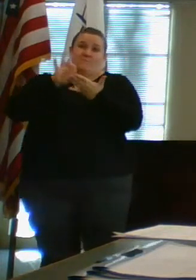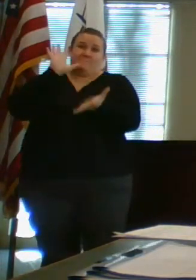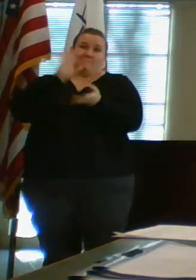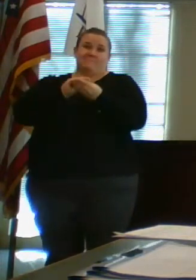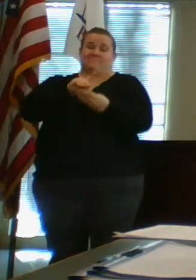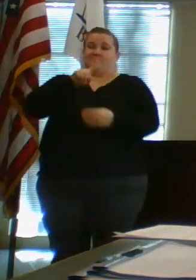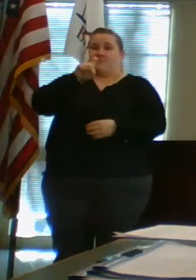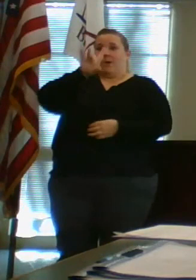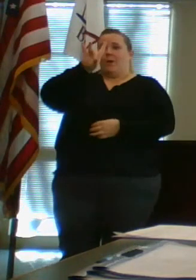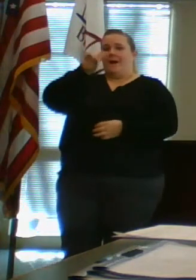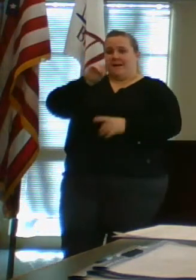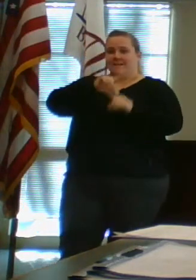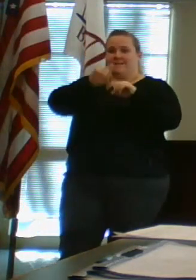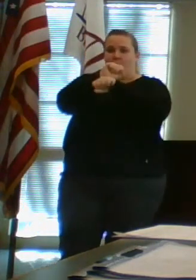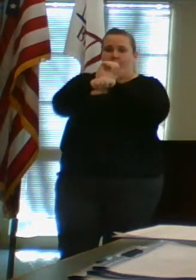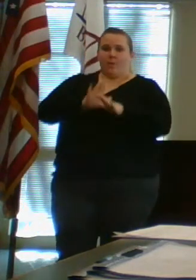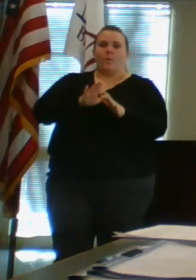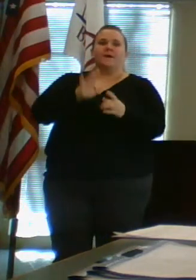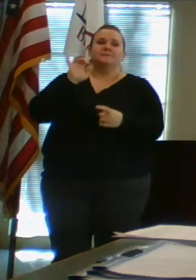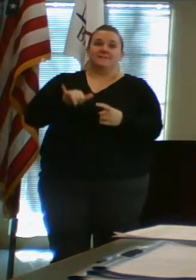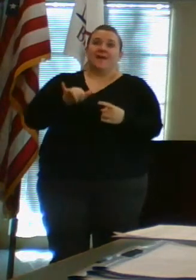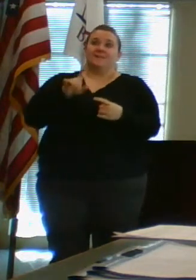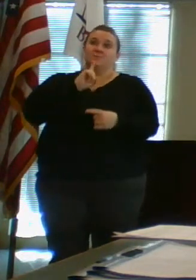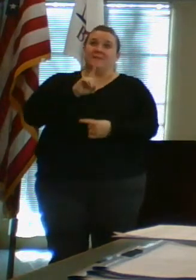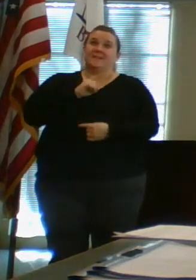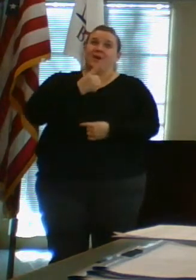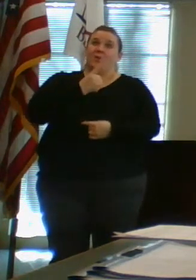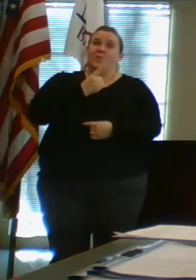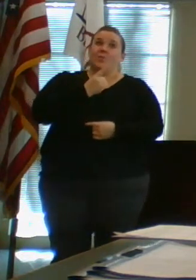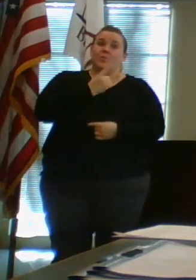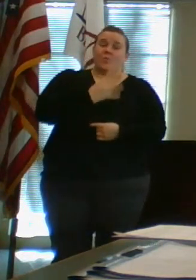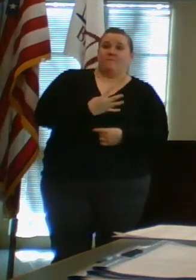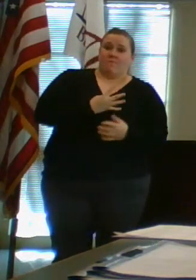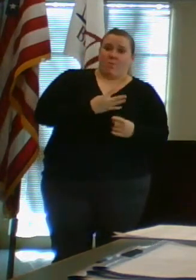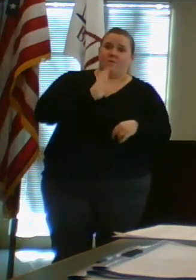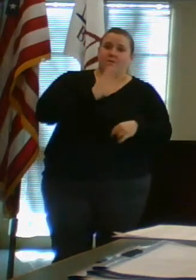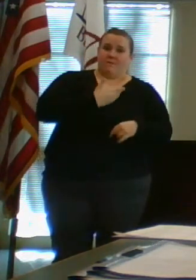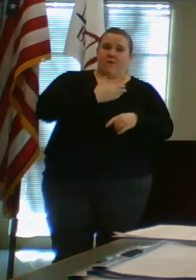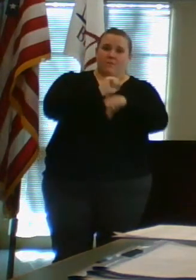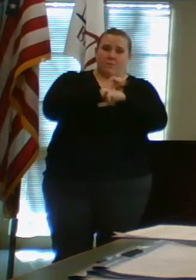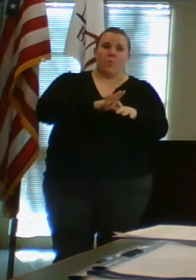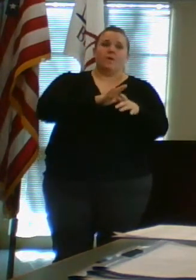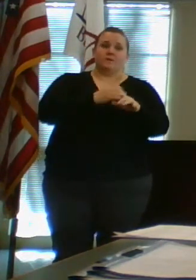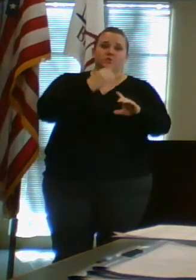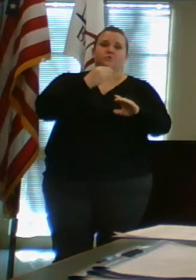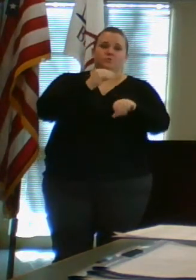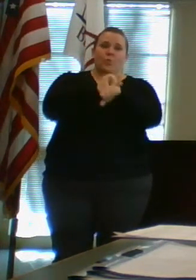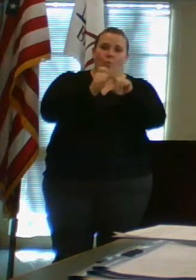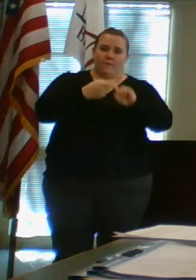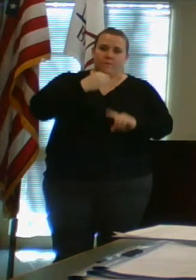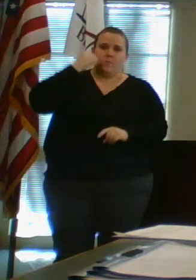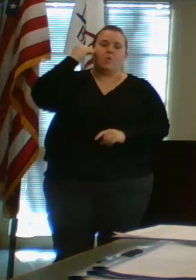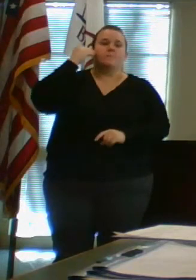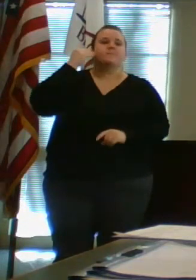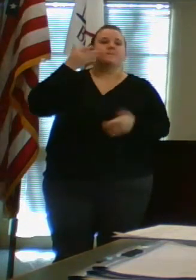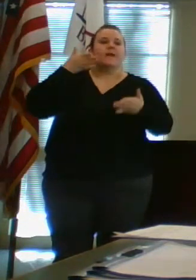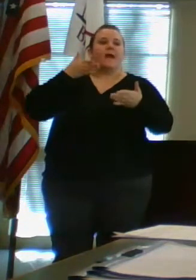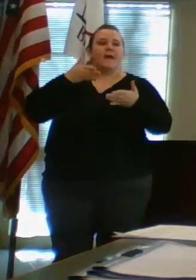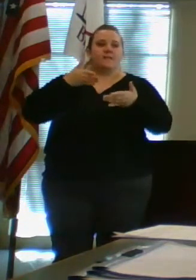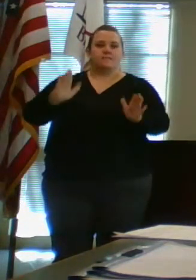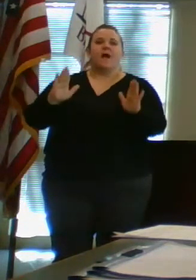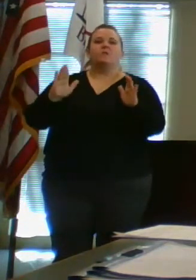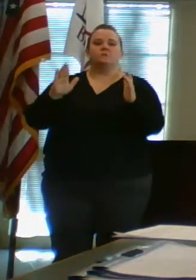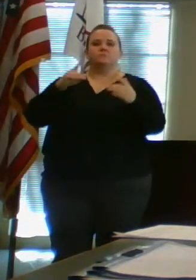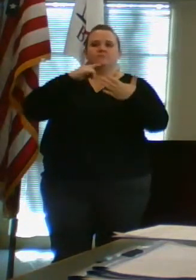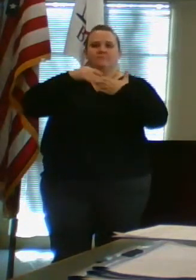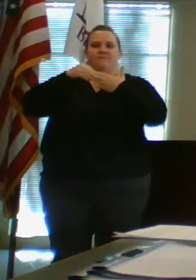180 or so employees, which is almost a quarter of our employees have been working from home over this time. We've been allowing a little more use of time